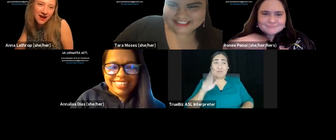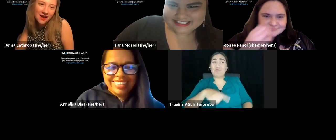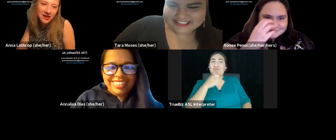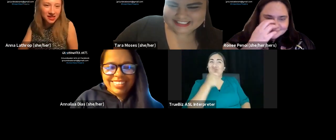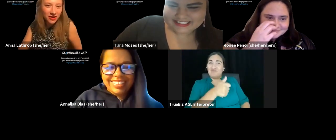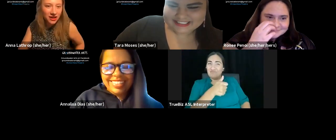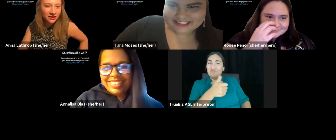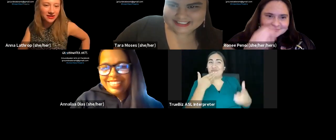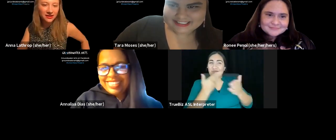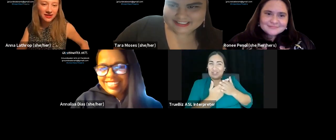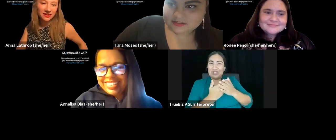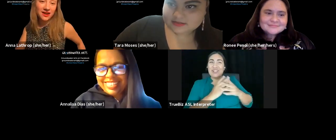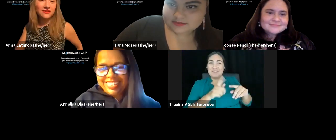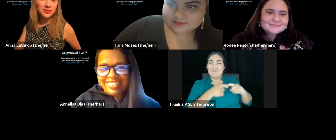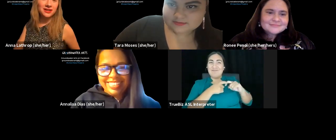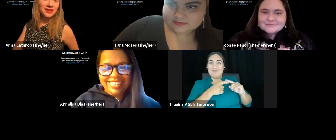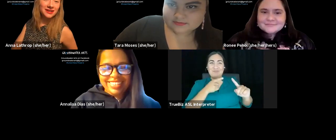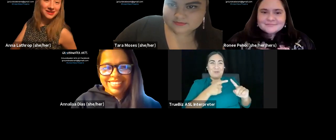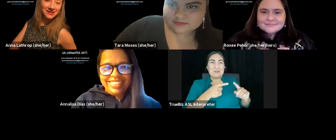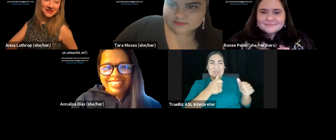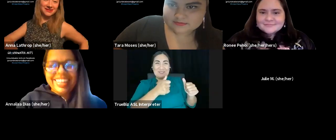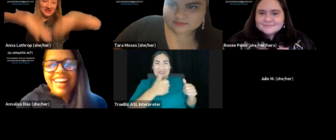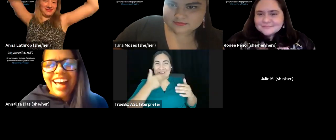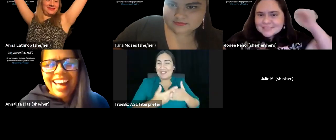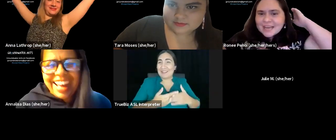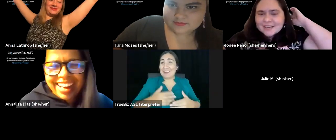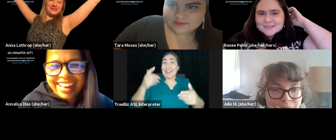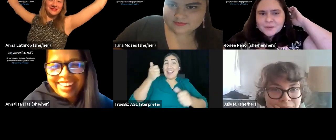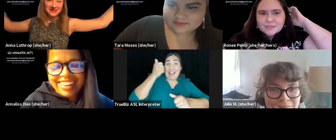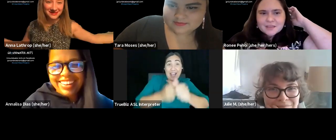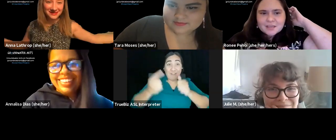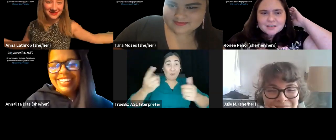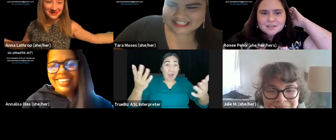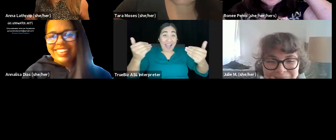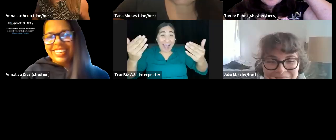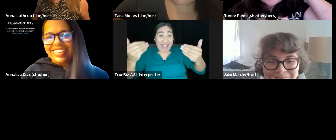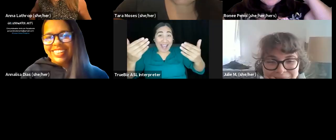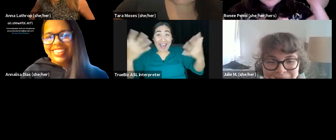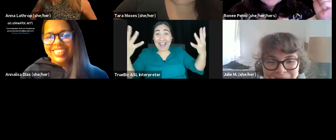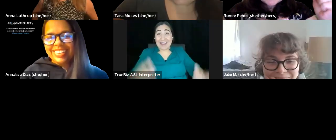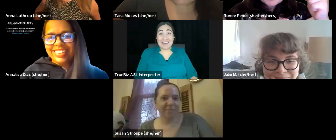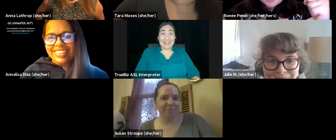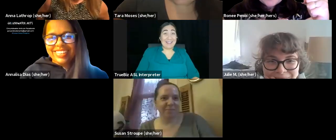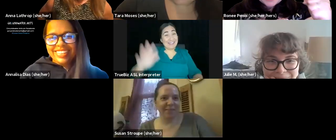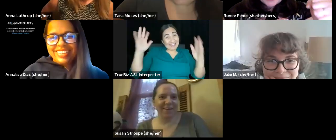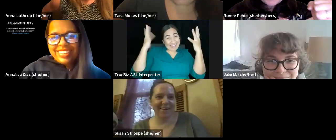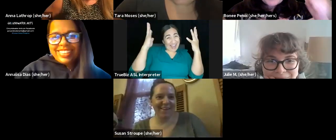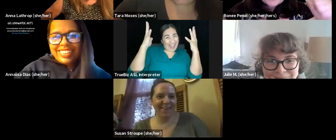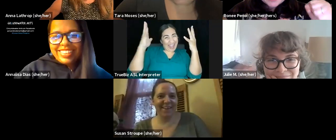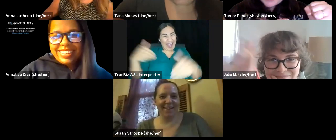Let's do it. Everybody. Yeah. So I think, uh, yes, we got a video, more videos.